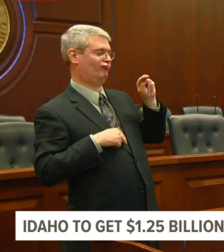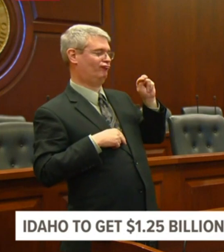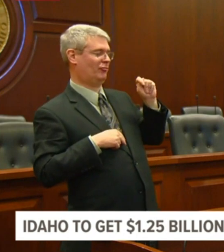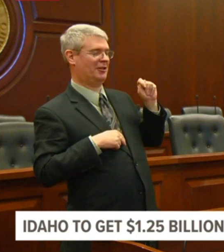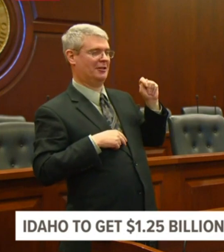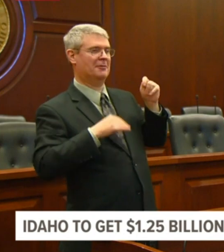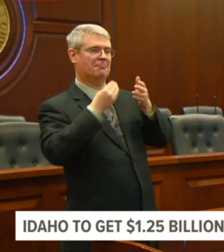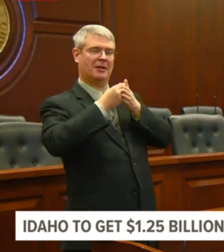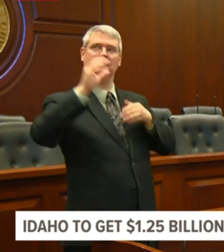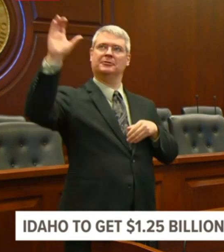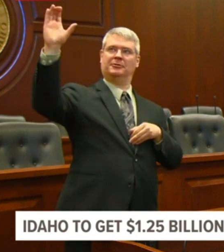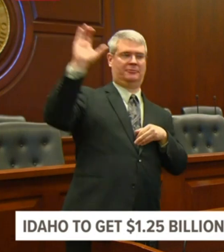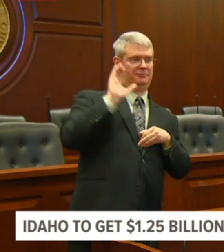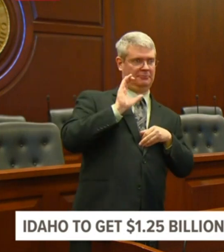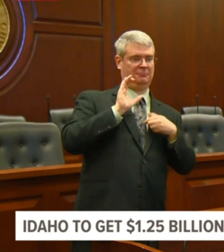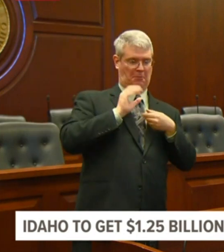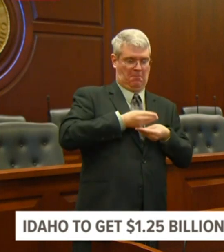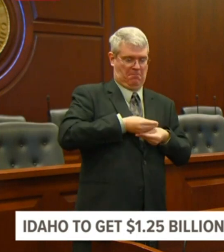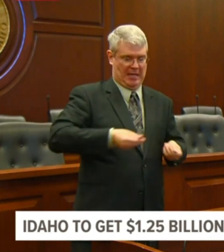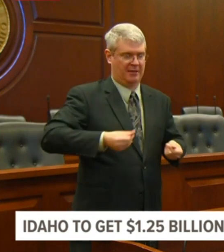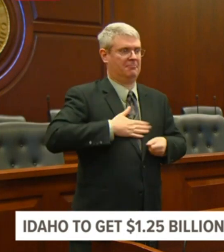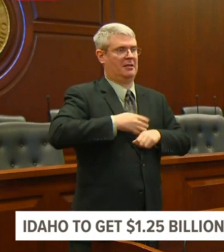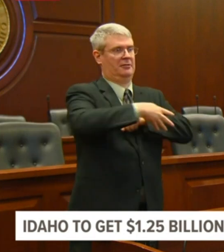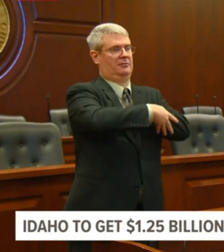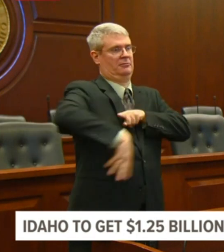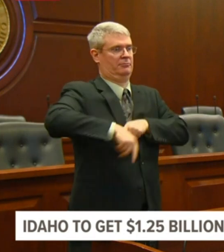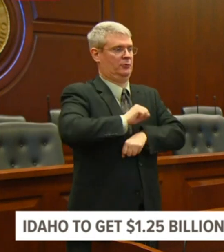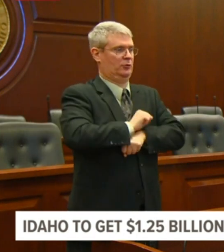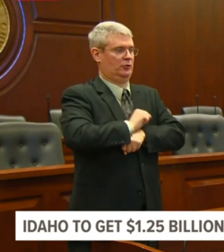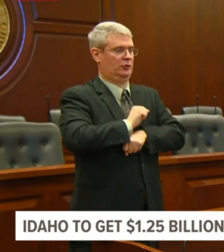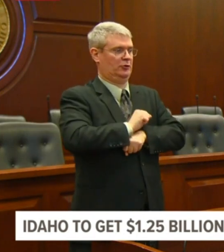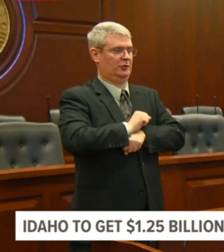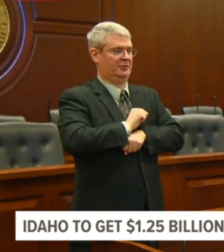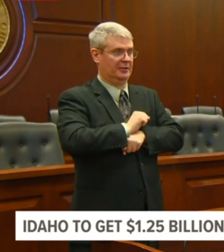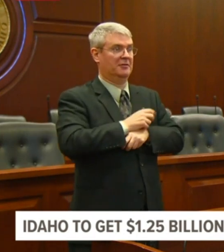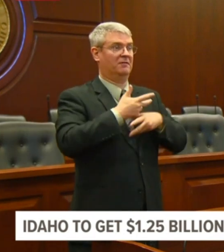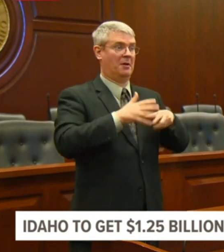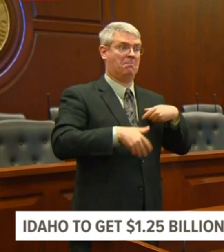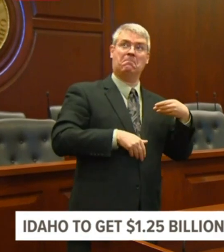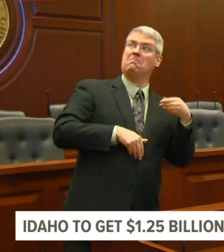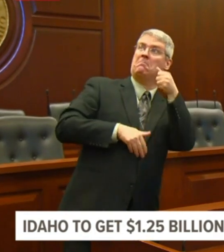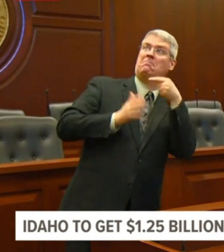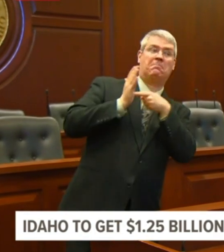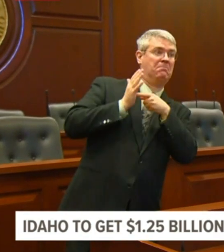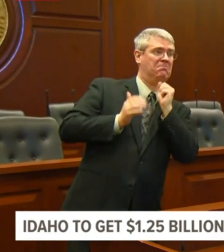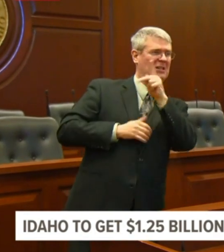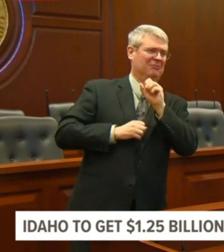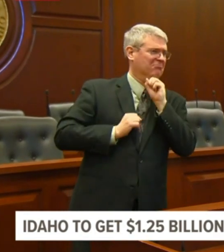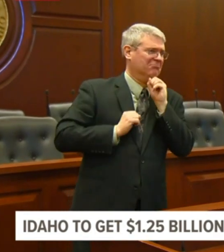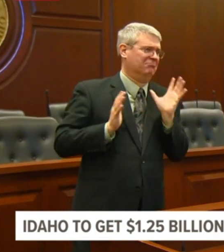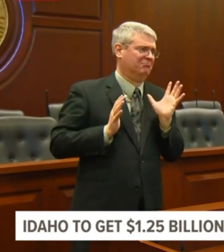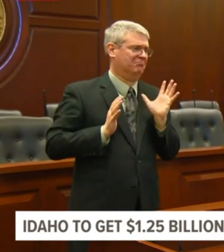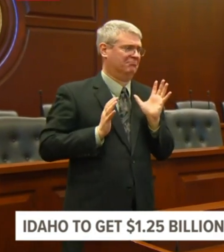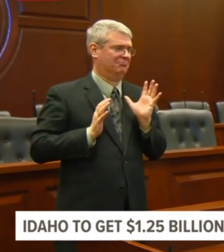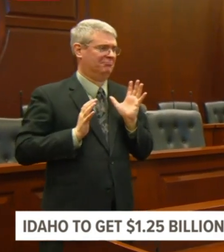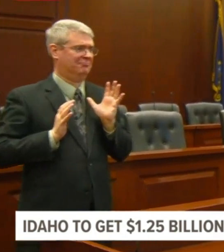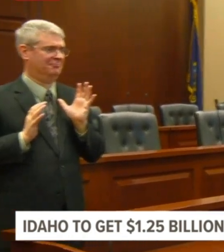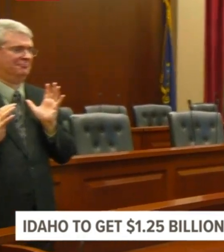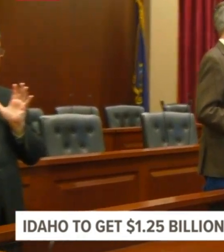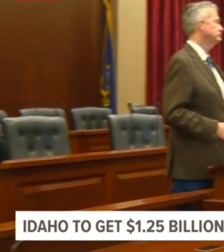loan with disaster loans if that's not sufficient. And I've, you know, a lot of people that worry about